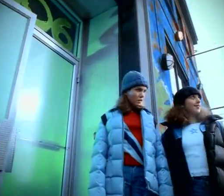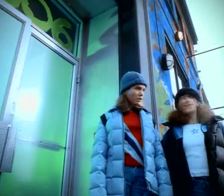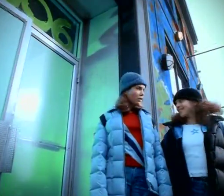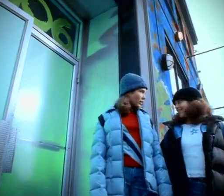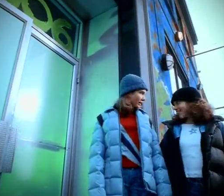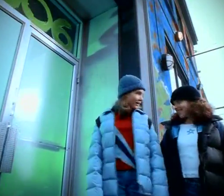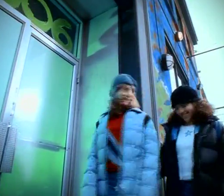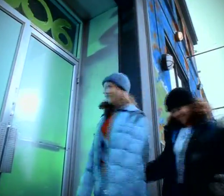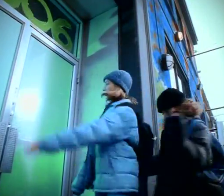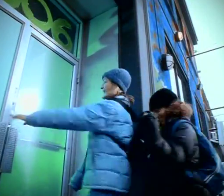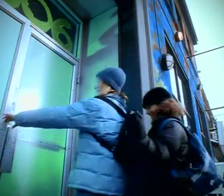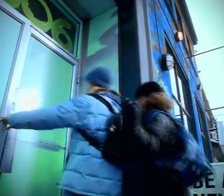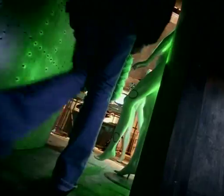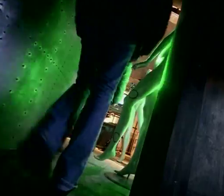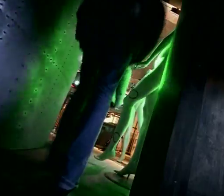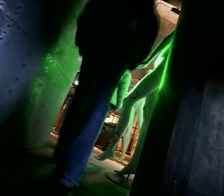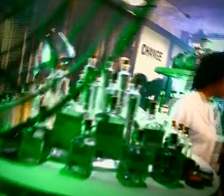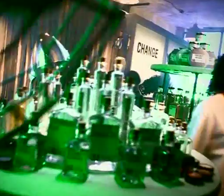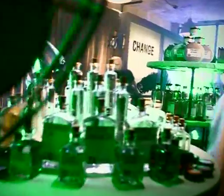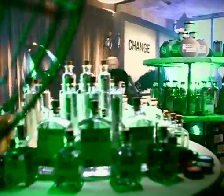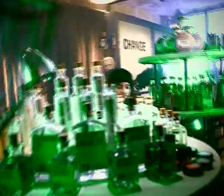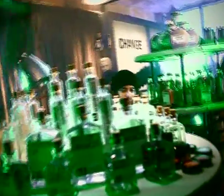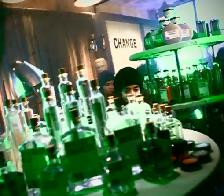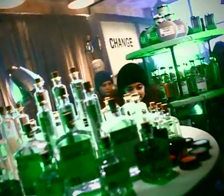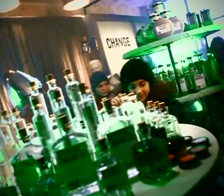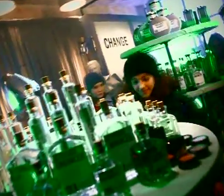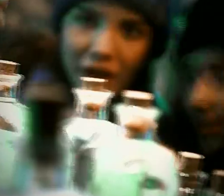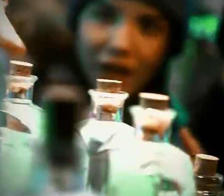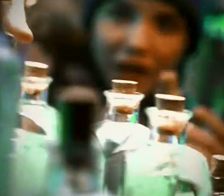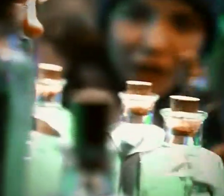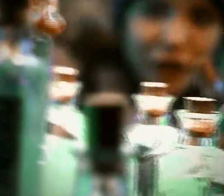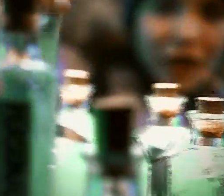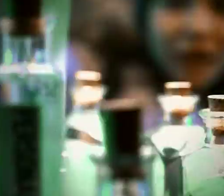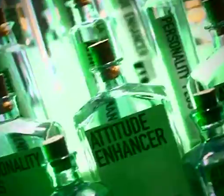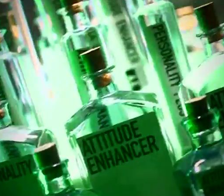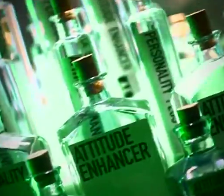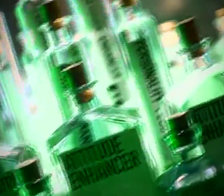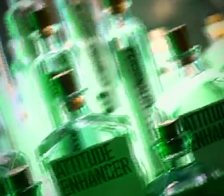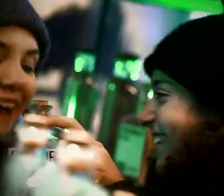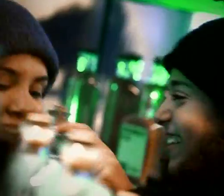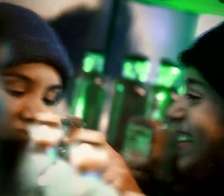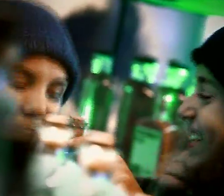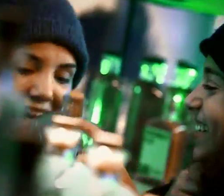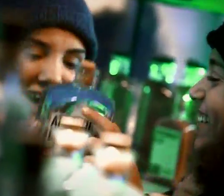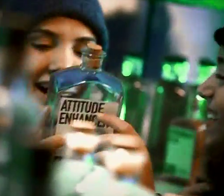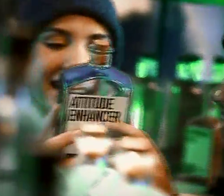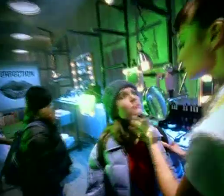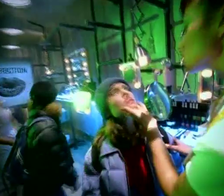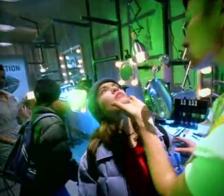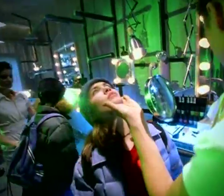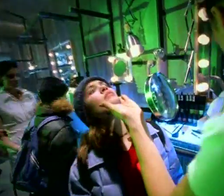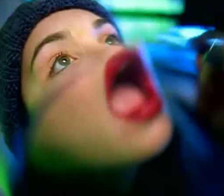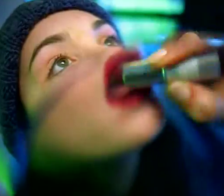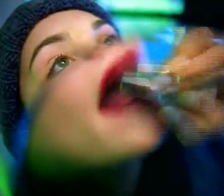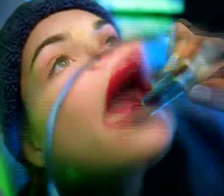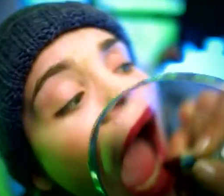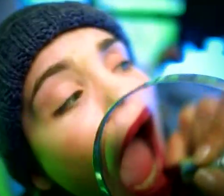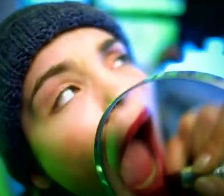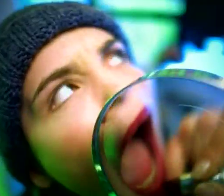Welcome to a new you Don't settle for just being yourself Be a new you